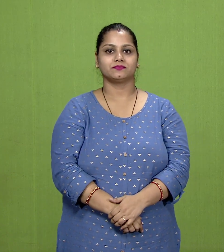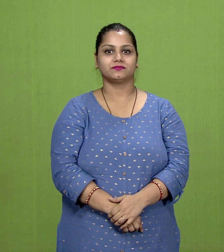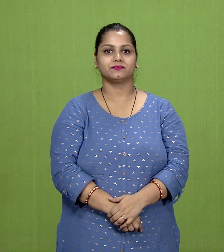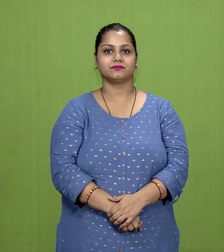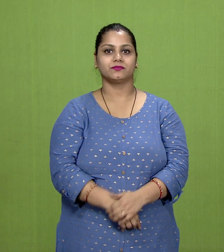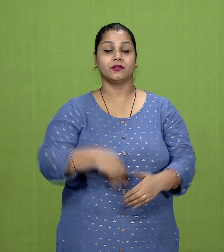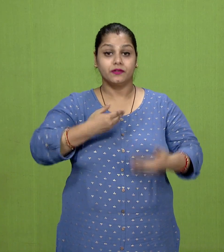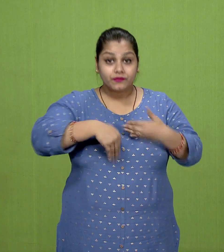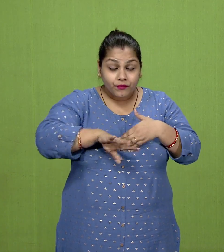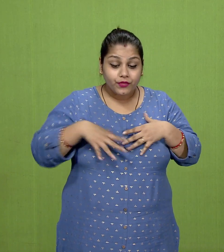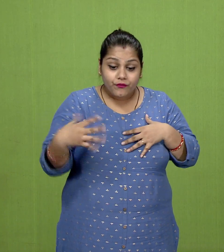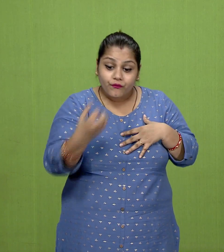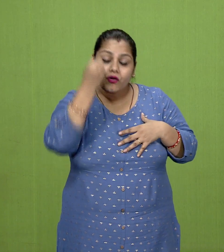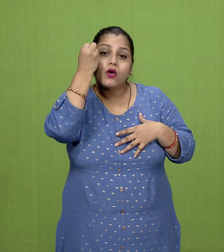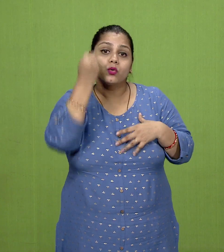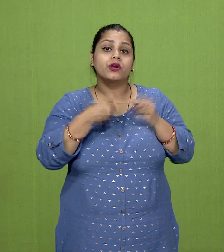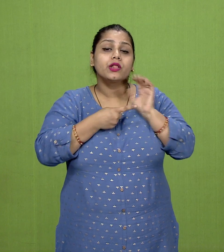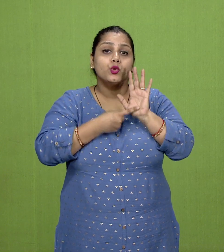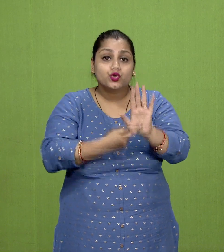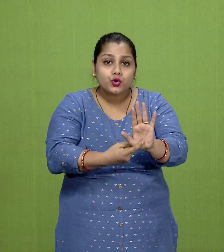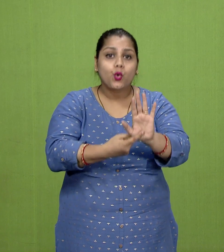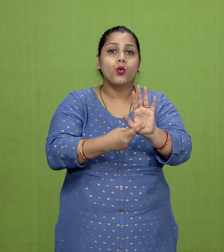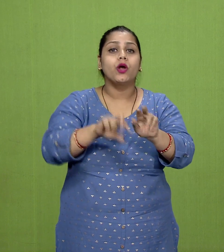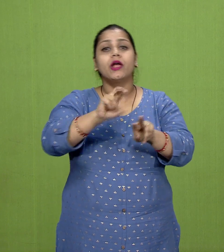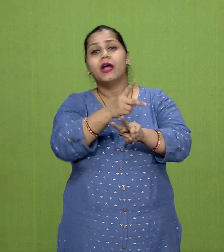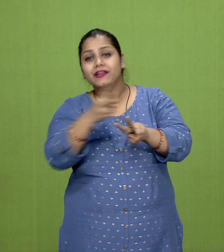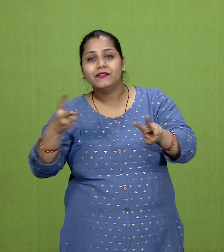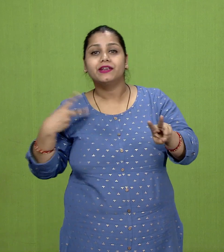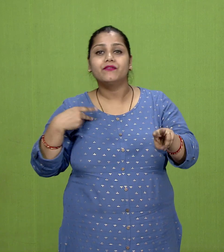which we find mentioned in the Upanishads